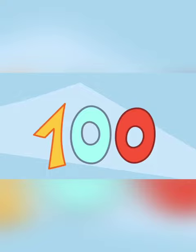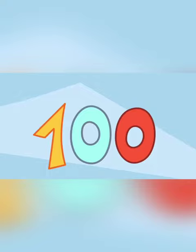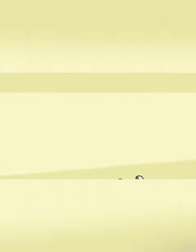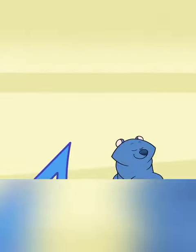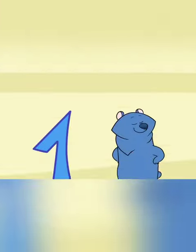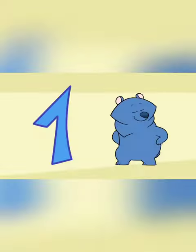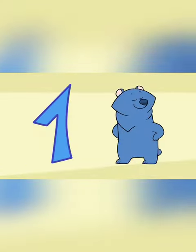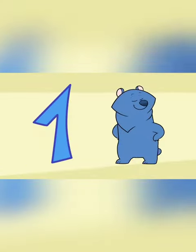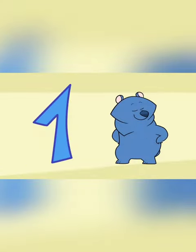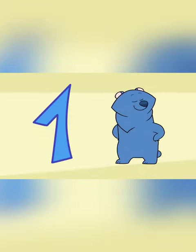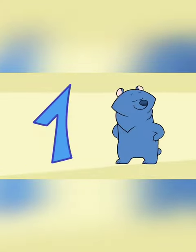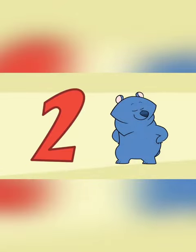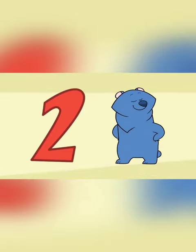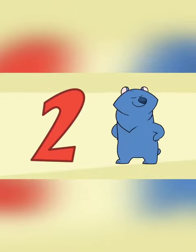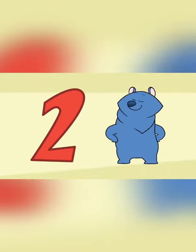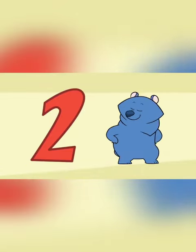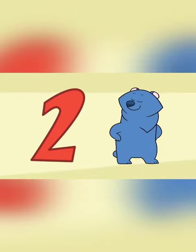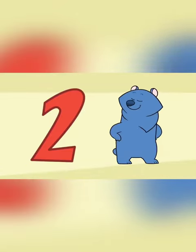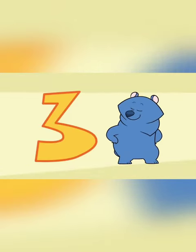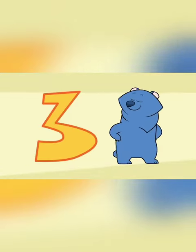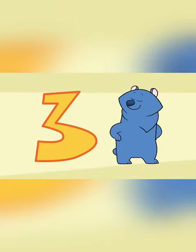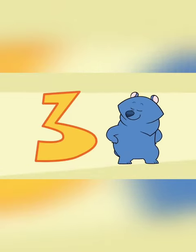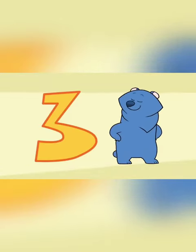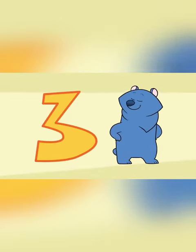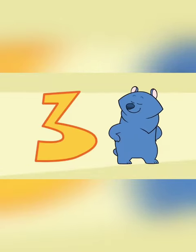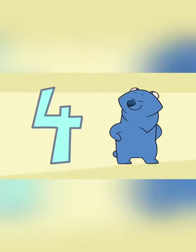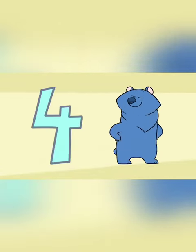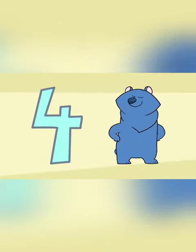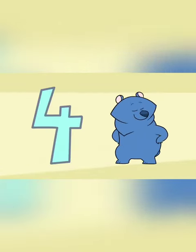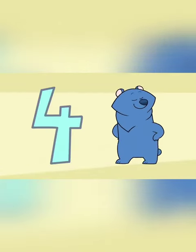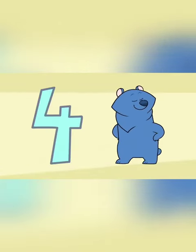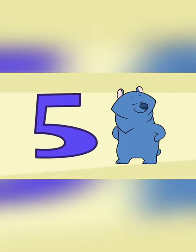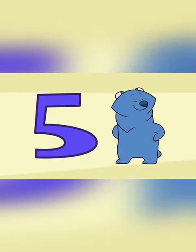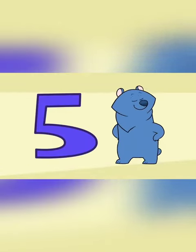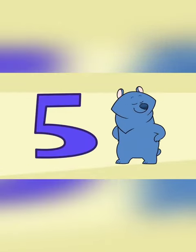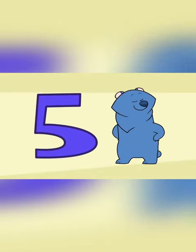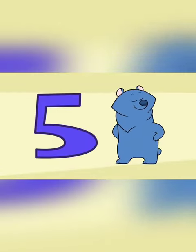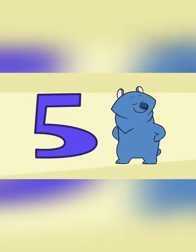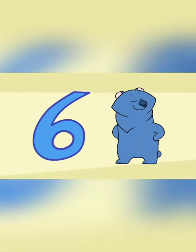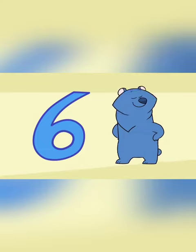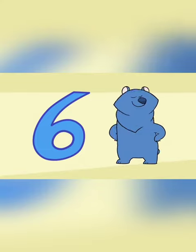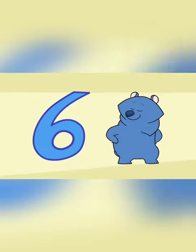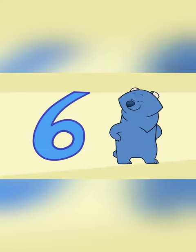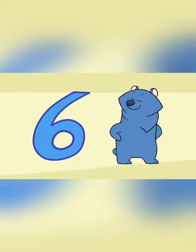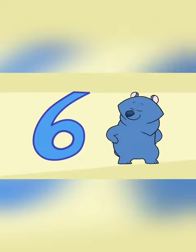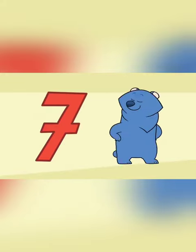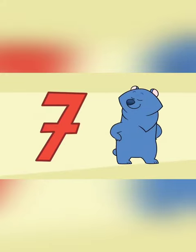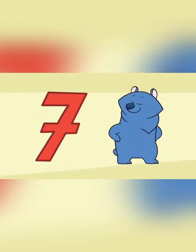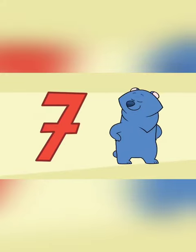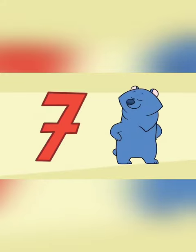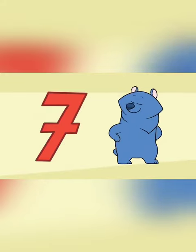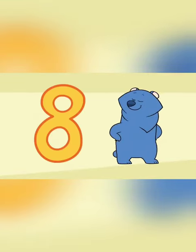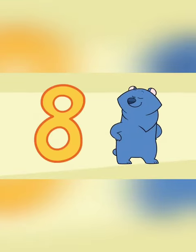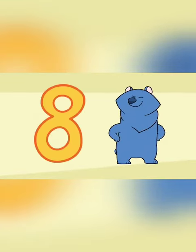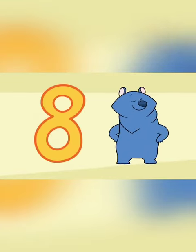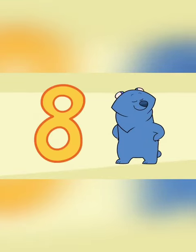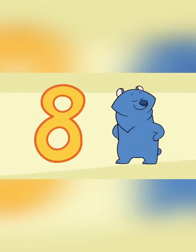1, 2, 3, 4, 5, 6, 7, 8,